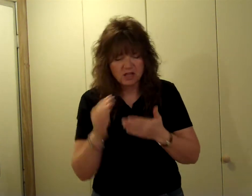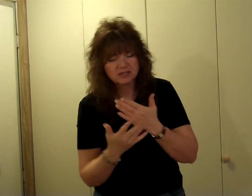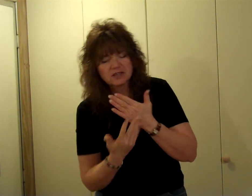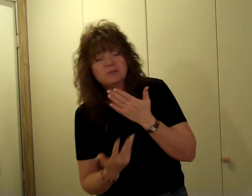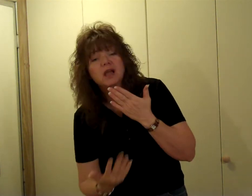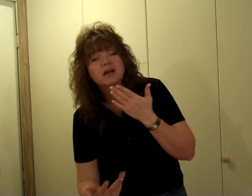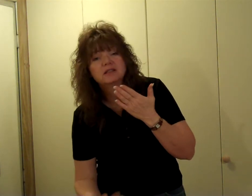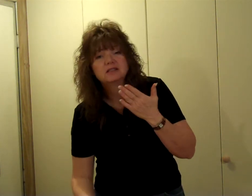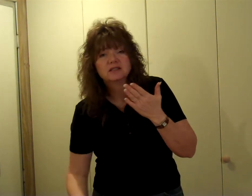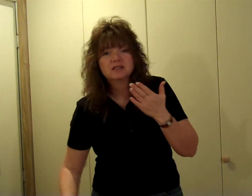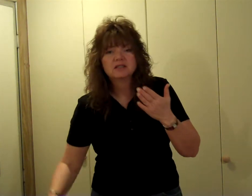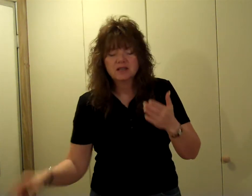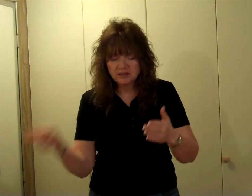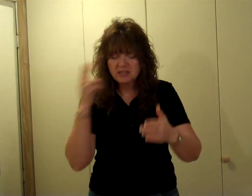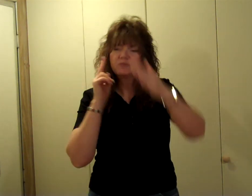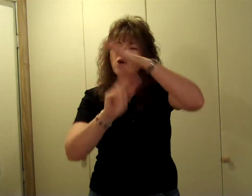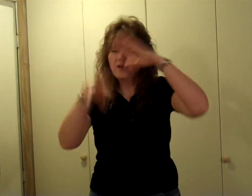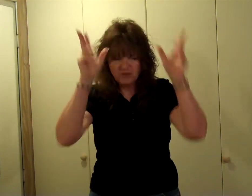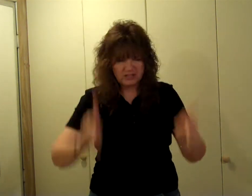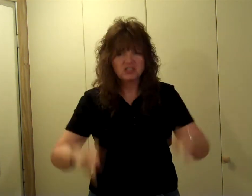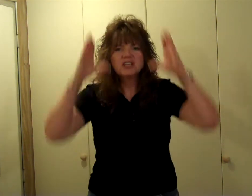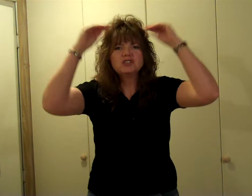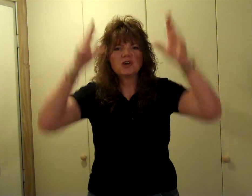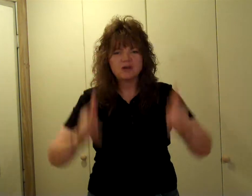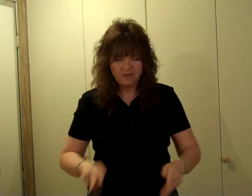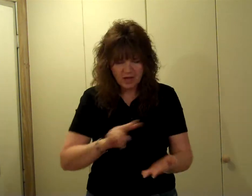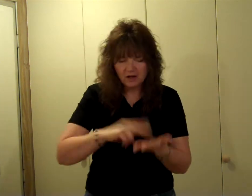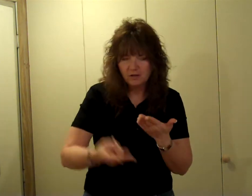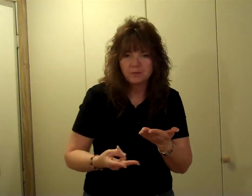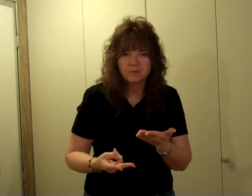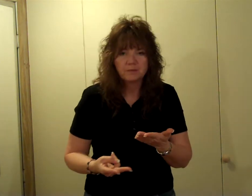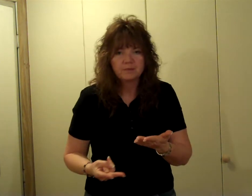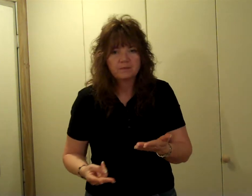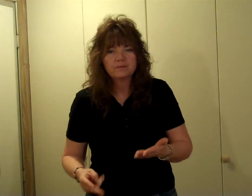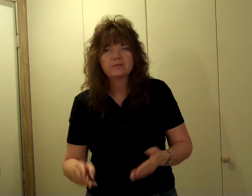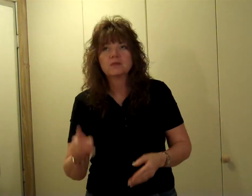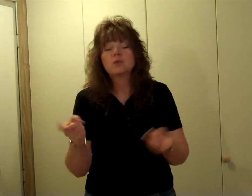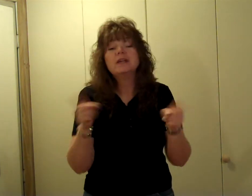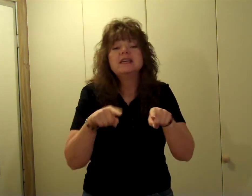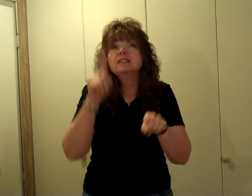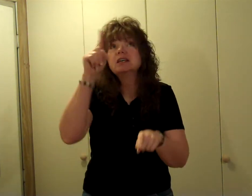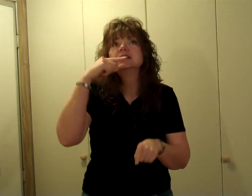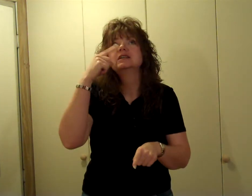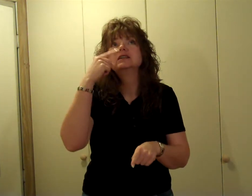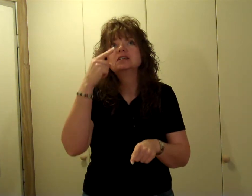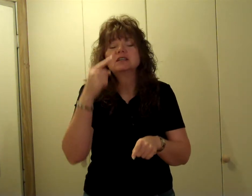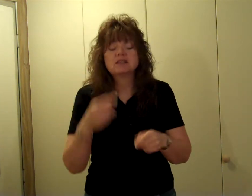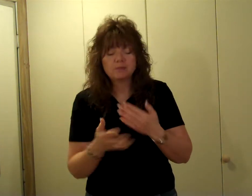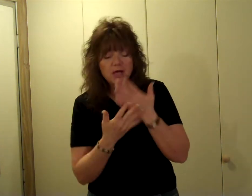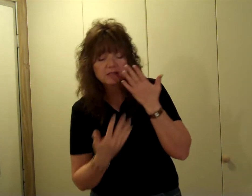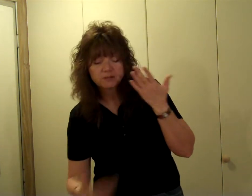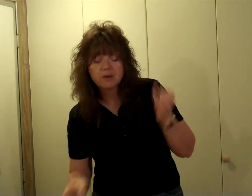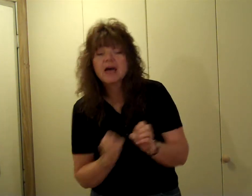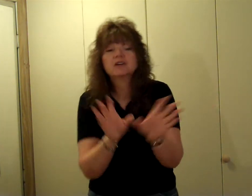loss of blood. This prophet, teacher, fell. When he did some blood splatter,